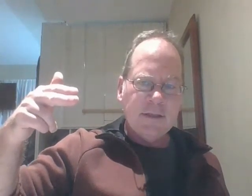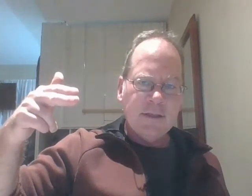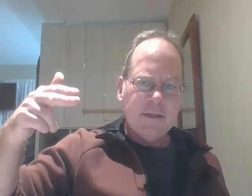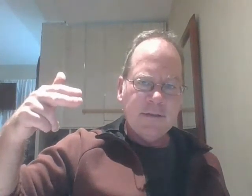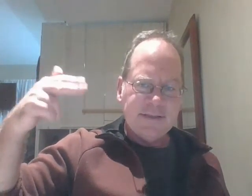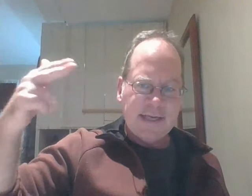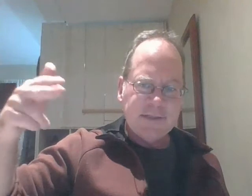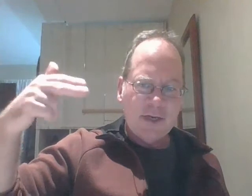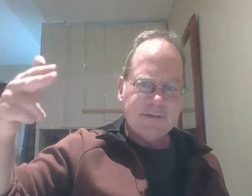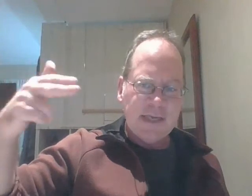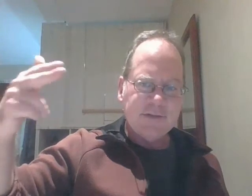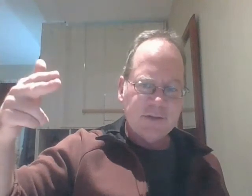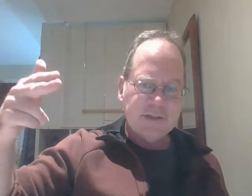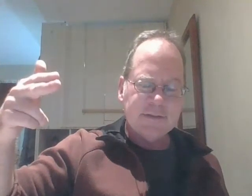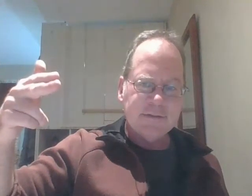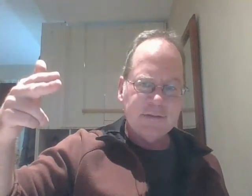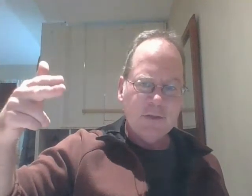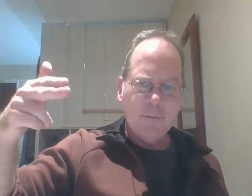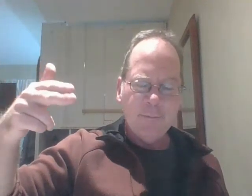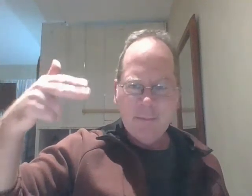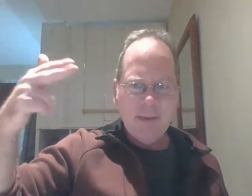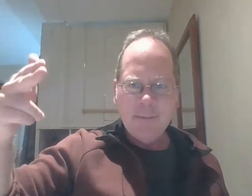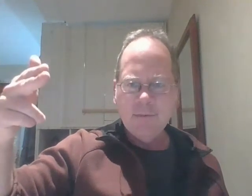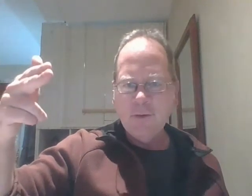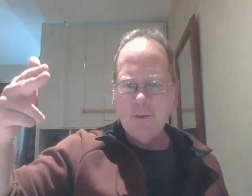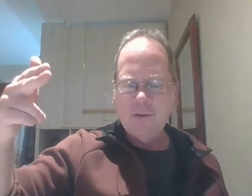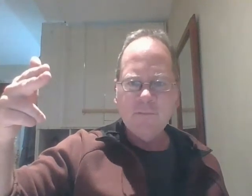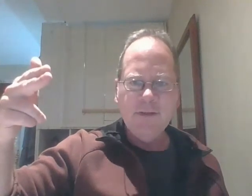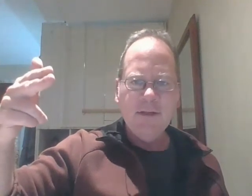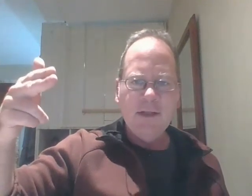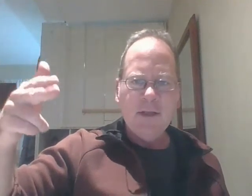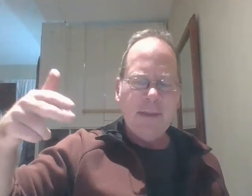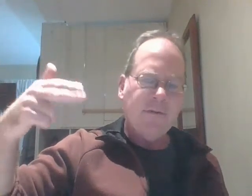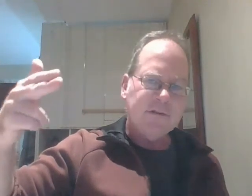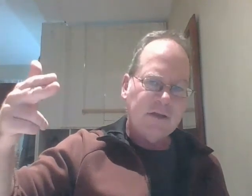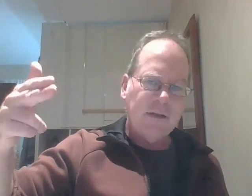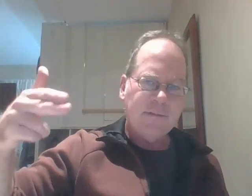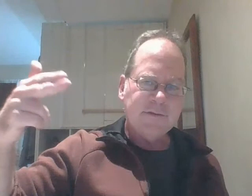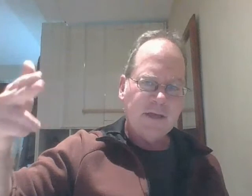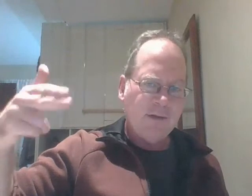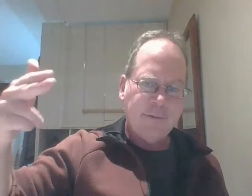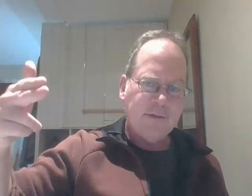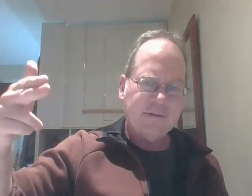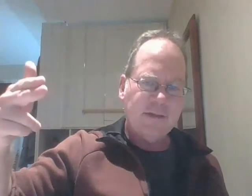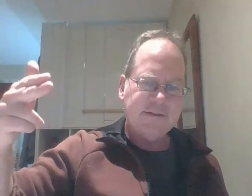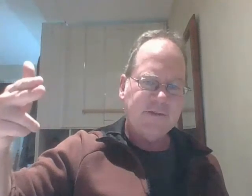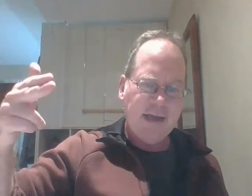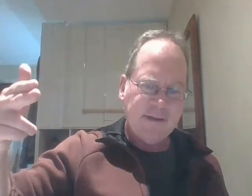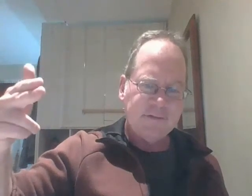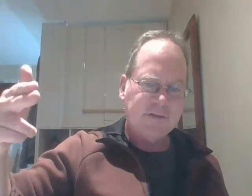that taxi drivers have insurance maybe people don't know this but maybe there's law maybe there's not i don't think there's a law that says you have to have insurance but